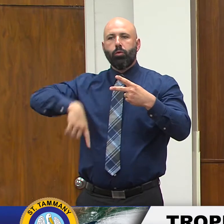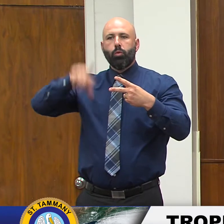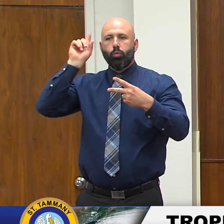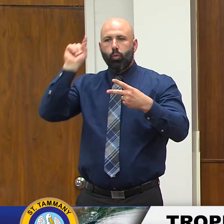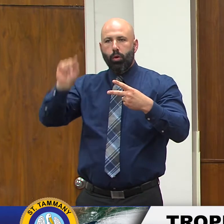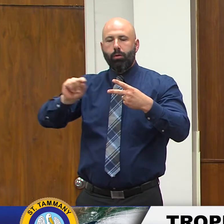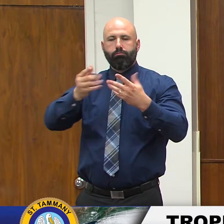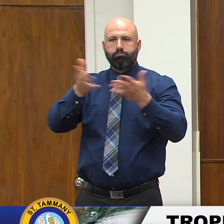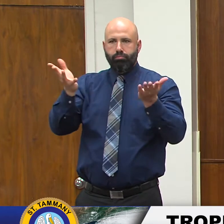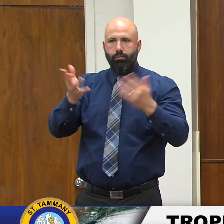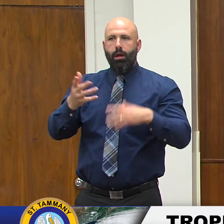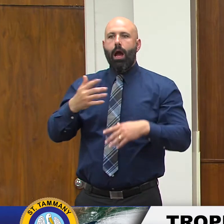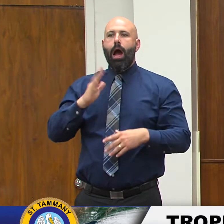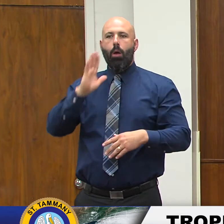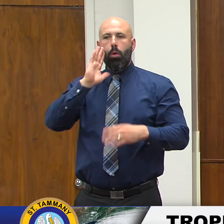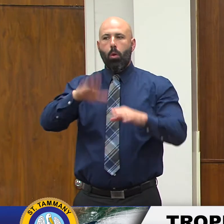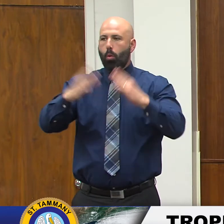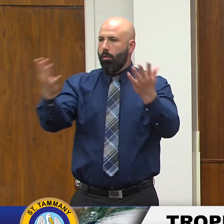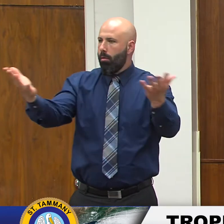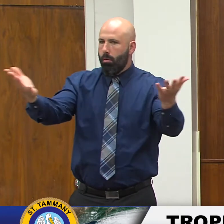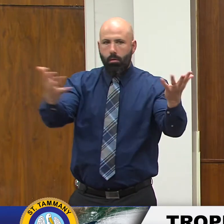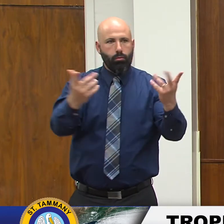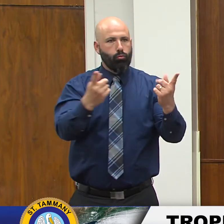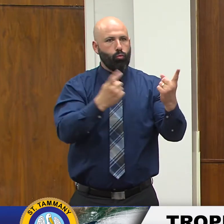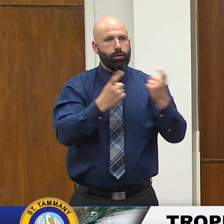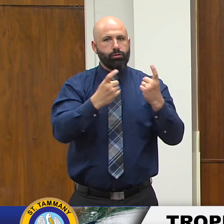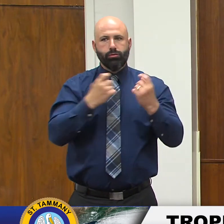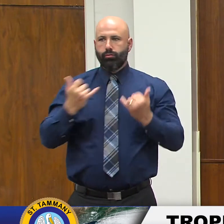i'll open at this time to any questions